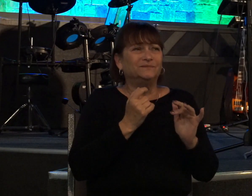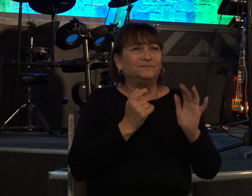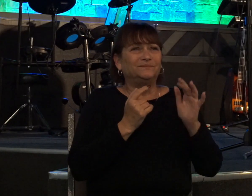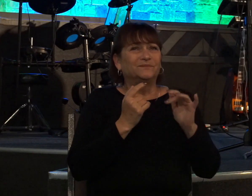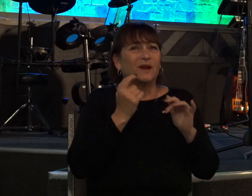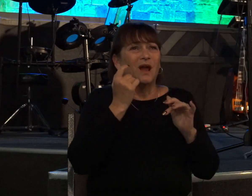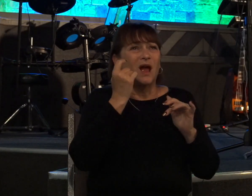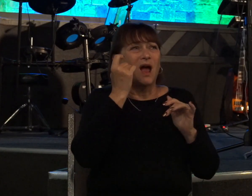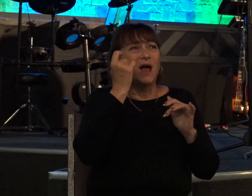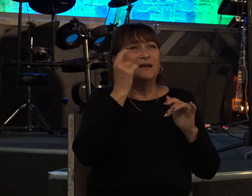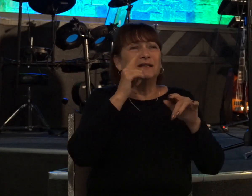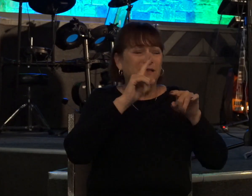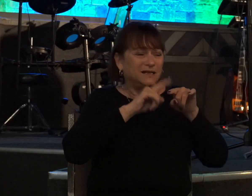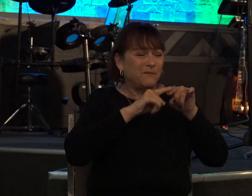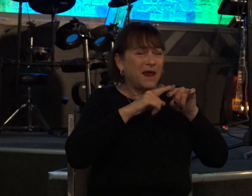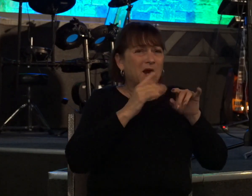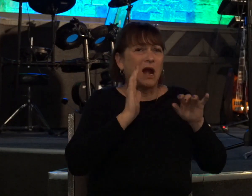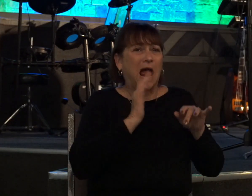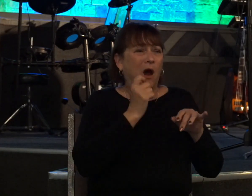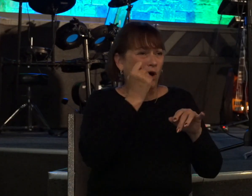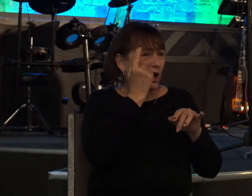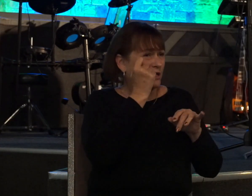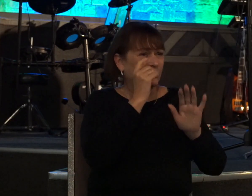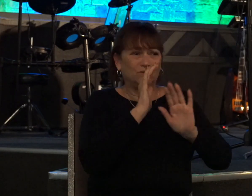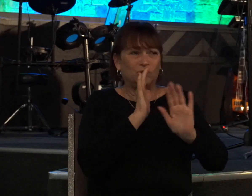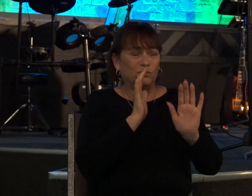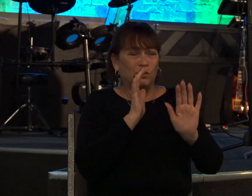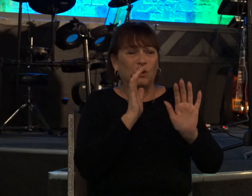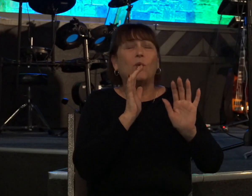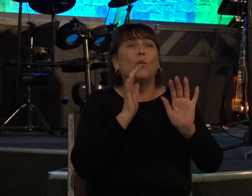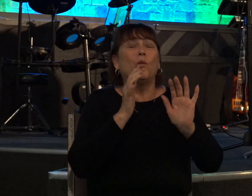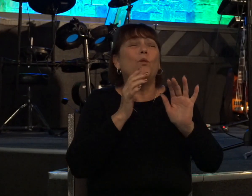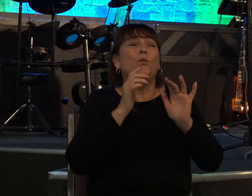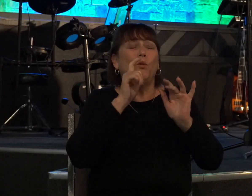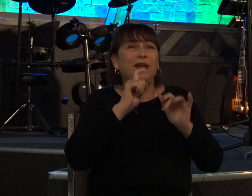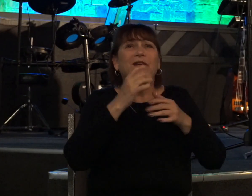and and trust and know that god is holy and god is just